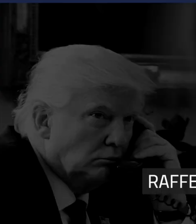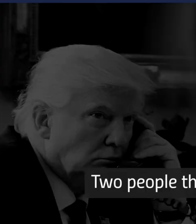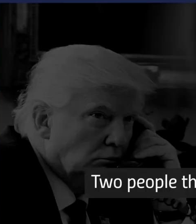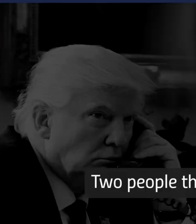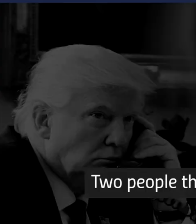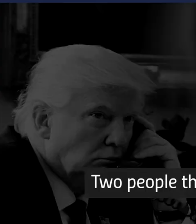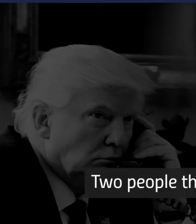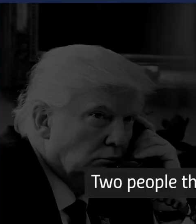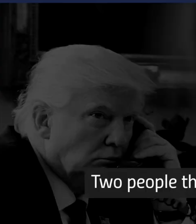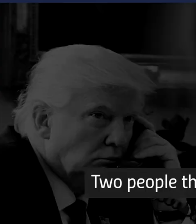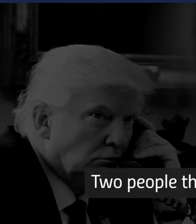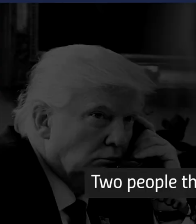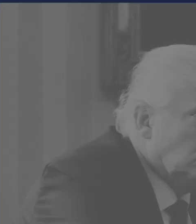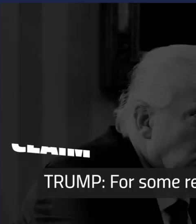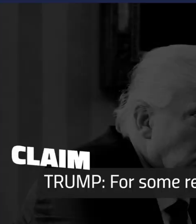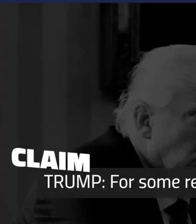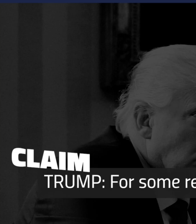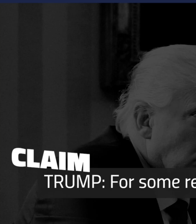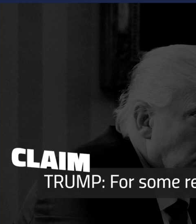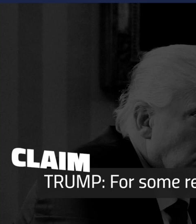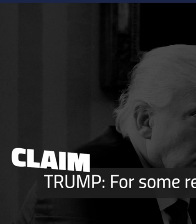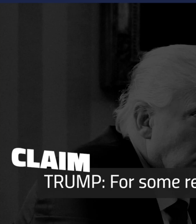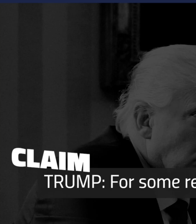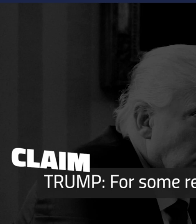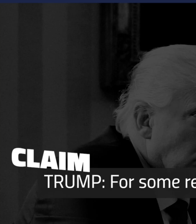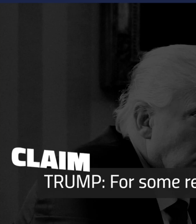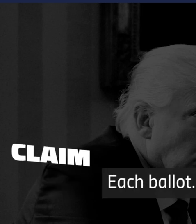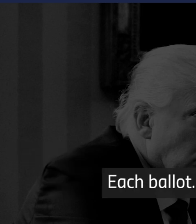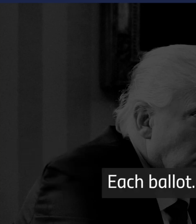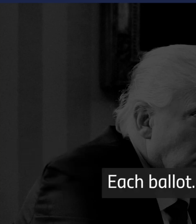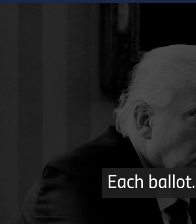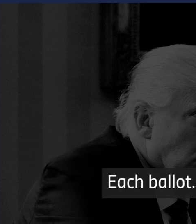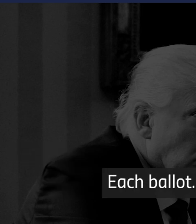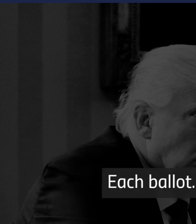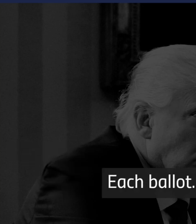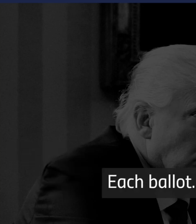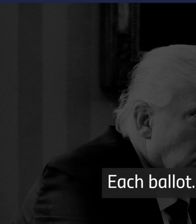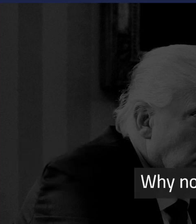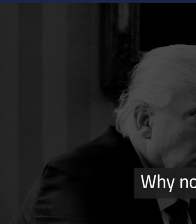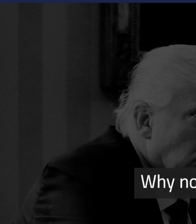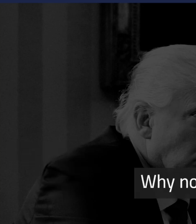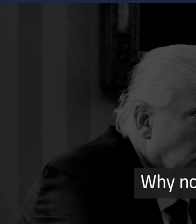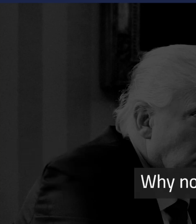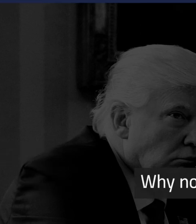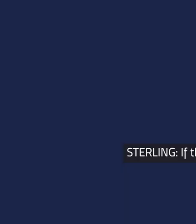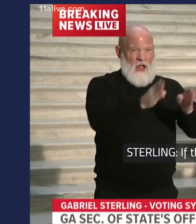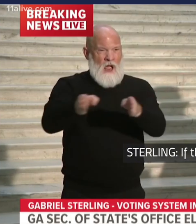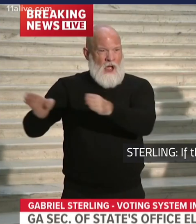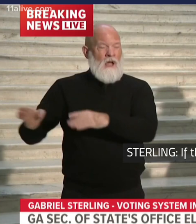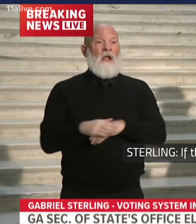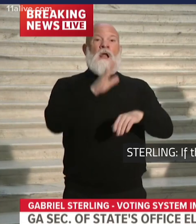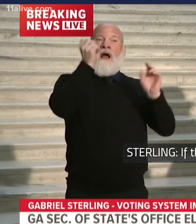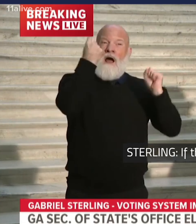Two. Two people that were dead that voted. For some reason, they put it in three times each ballot. And I don't know why. Why not five times, right?